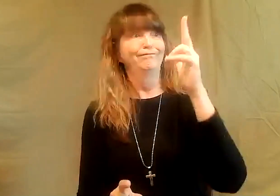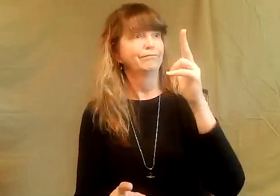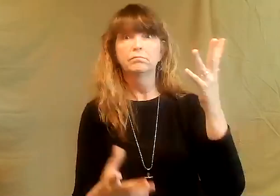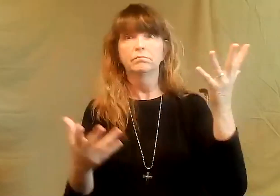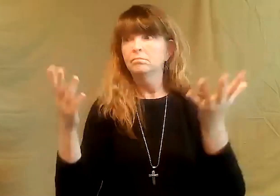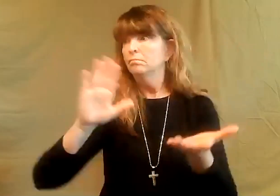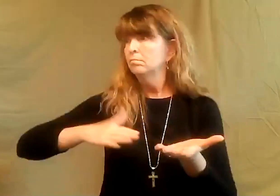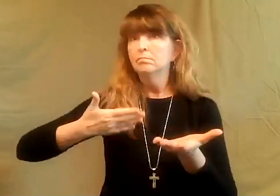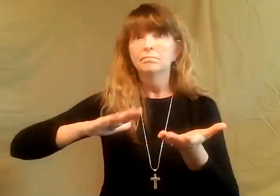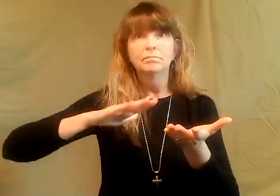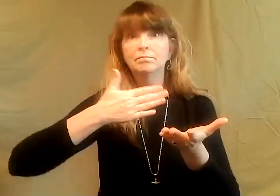if they just kind of appeared